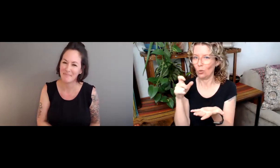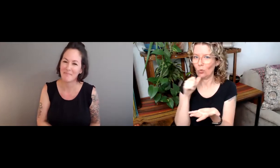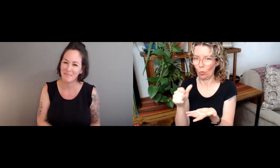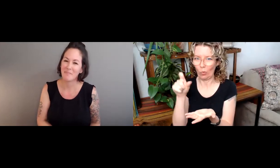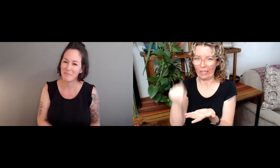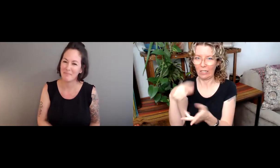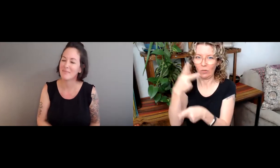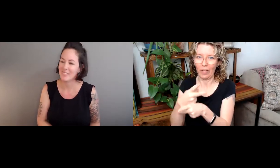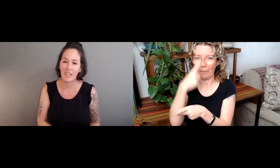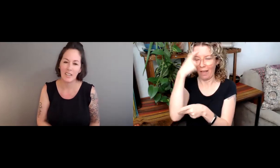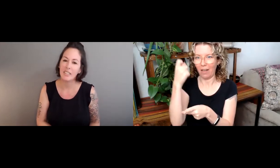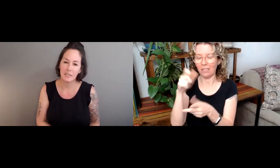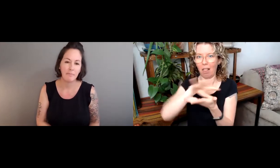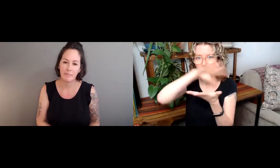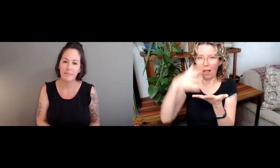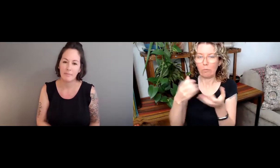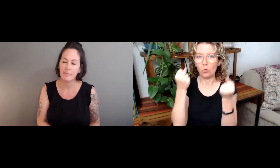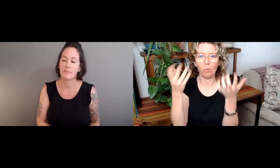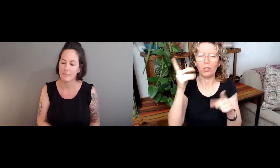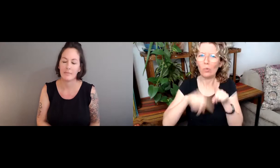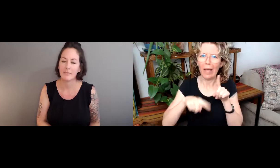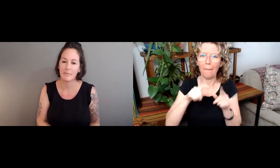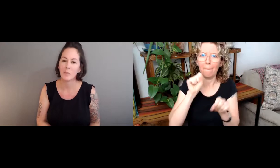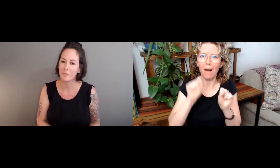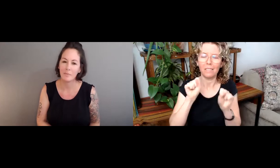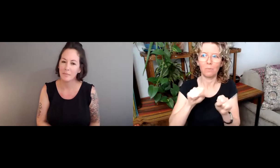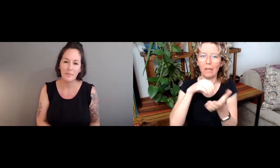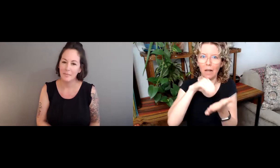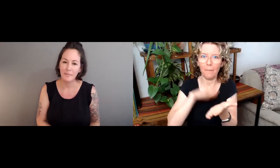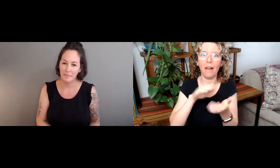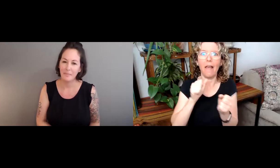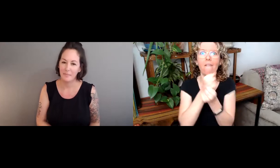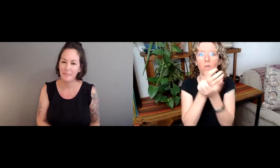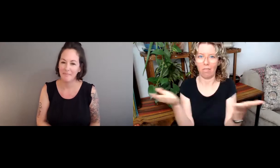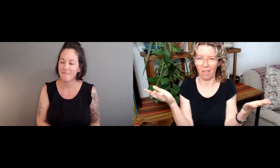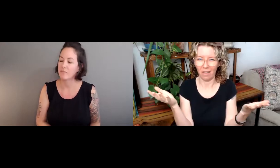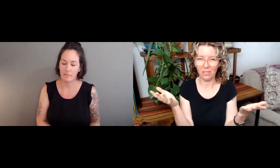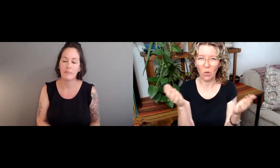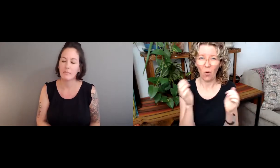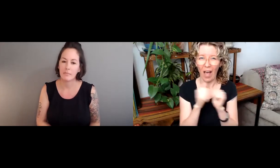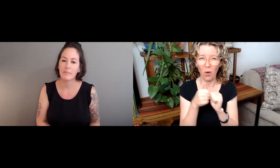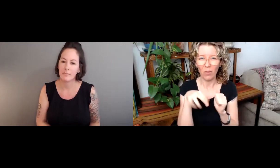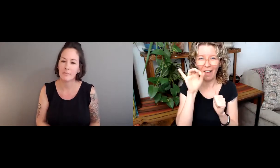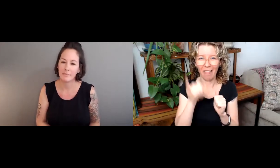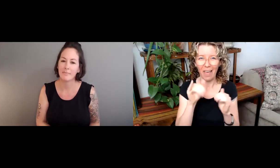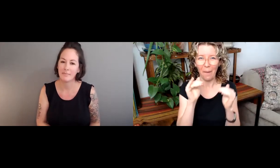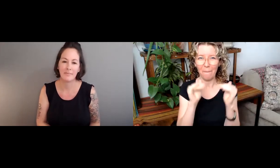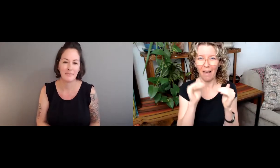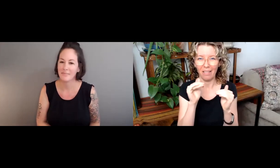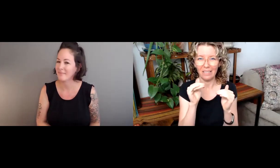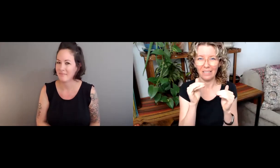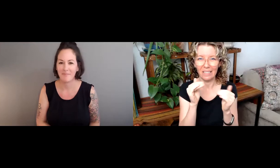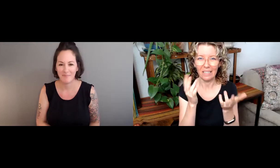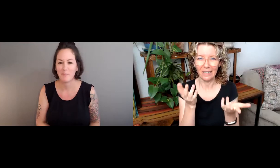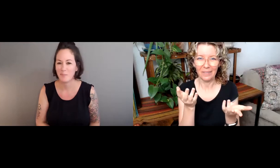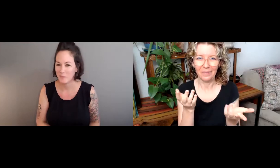keep as much as you need and to be able to perhaps get rid of some of the data that you don't need